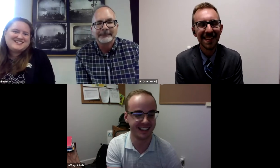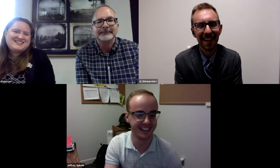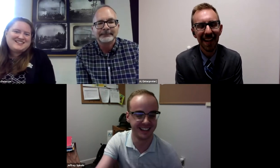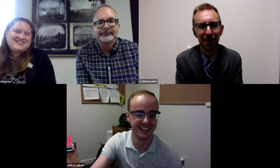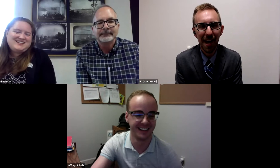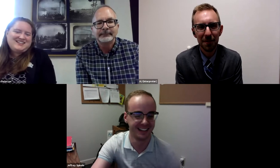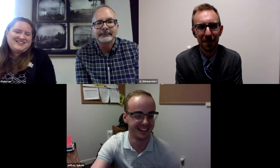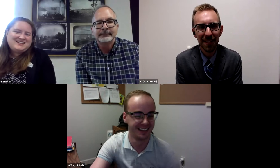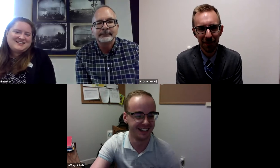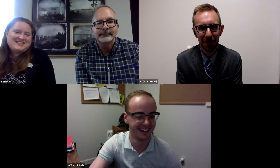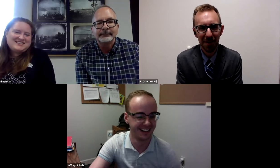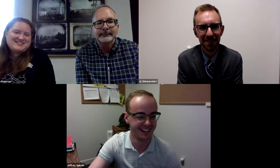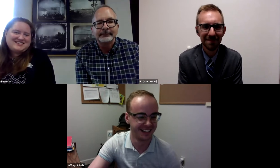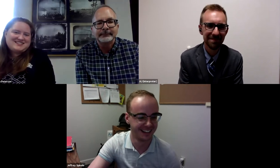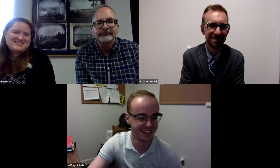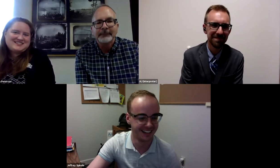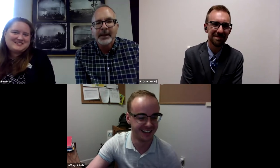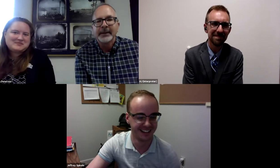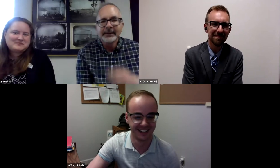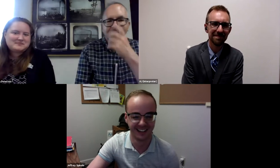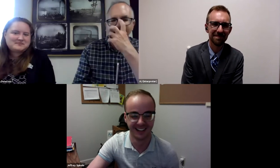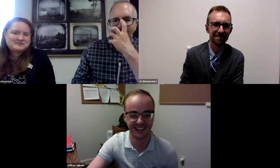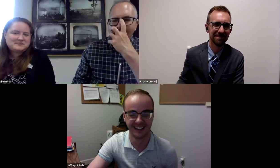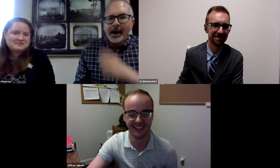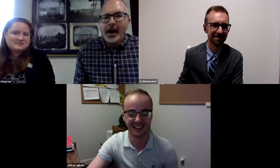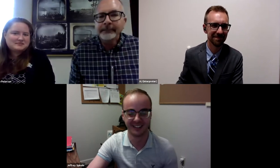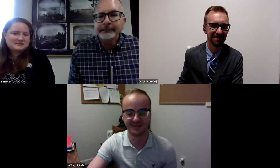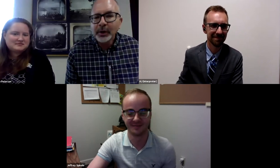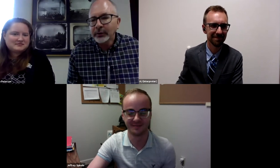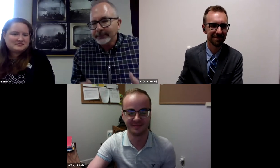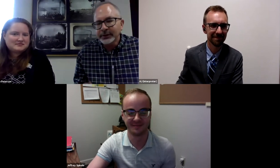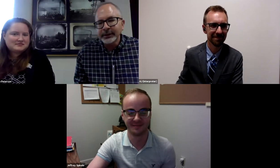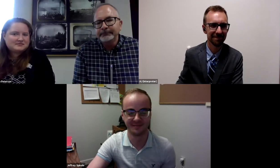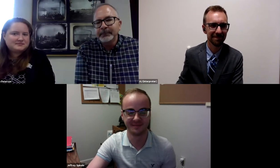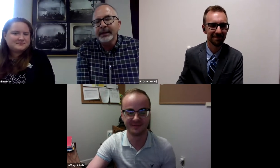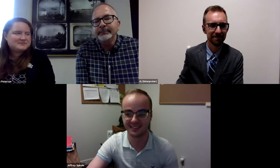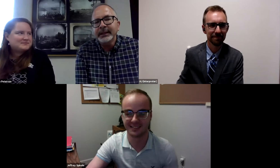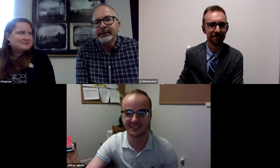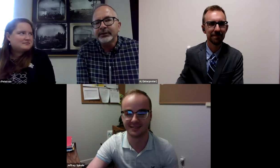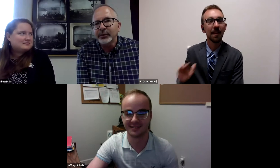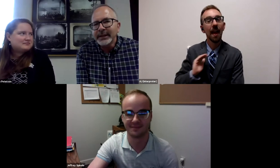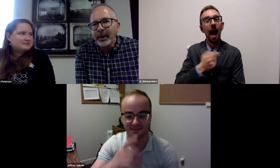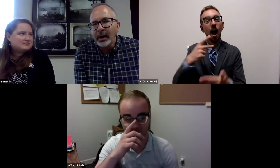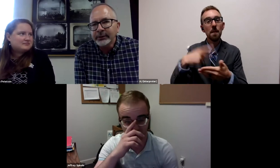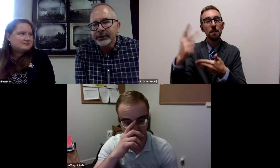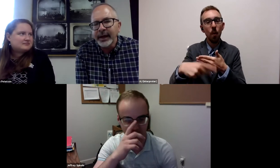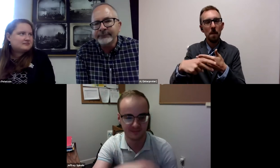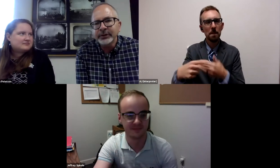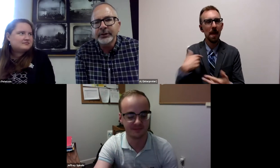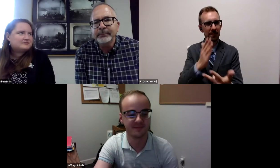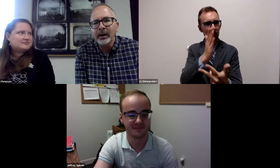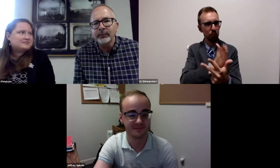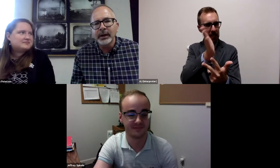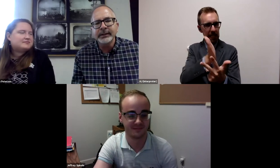He said, I'm very happy to be here with you all. Thank you. Our program is going to kind of be three parts this